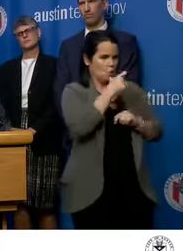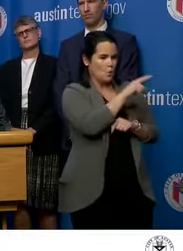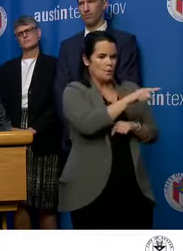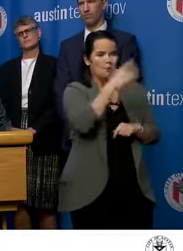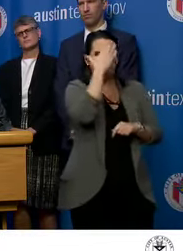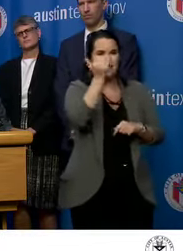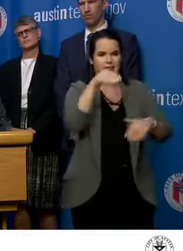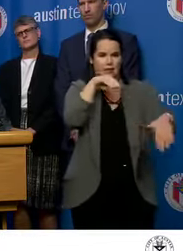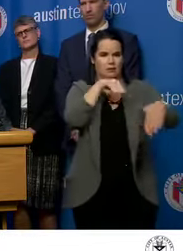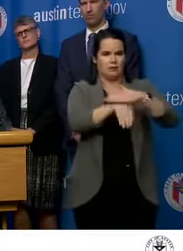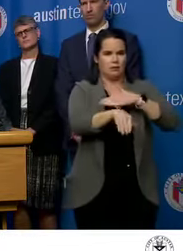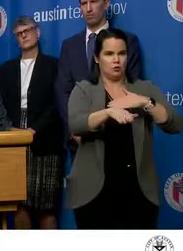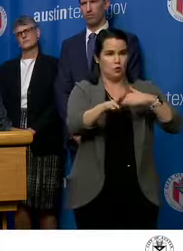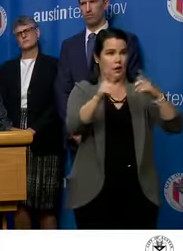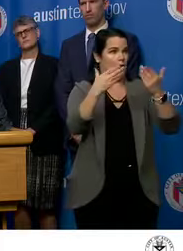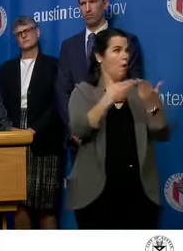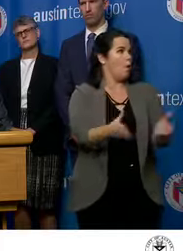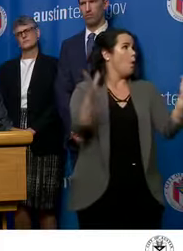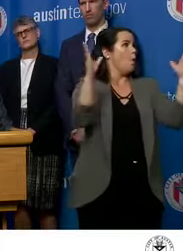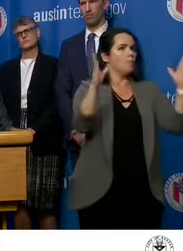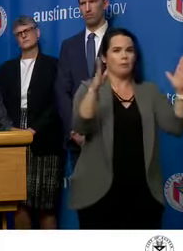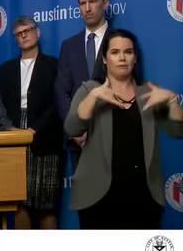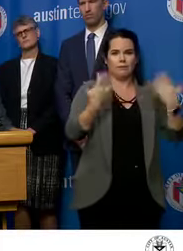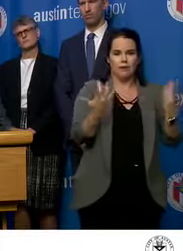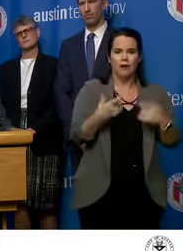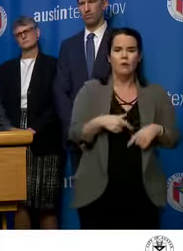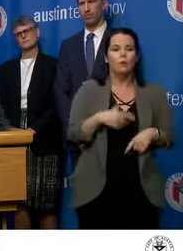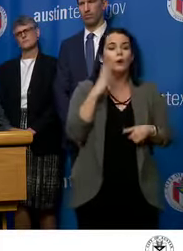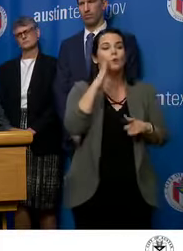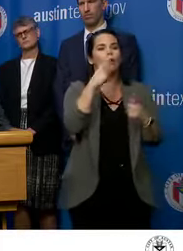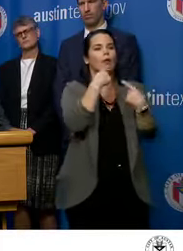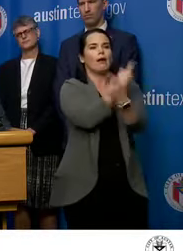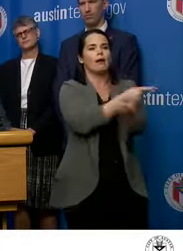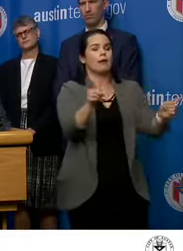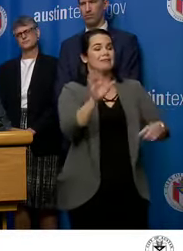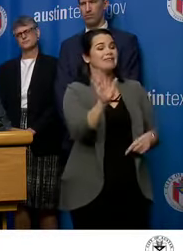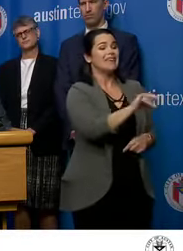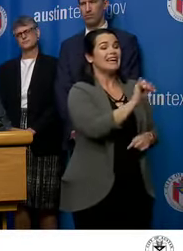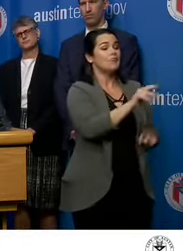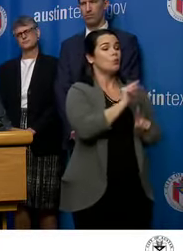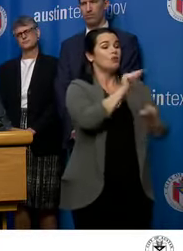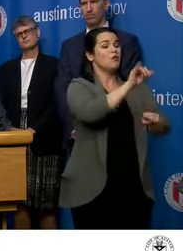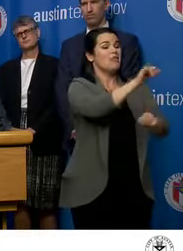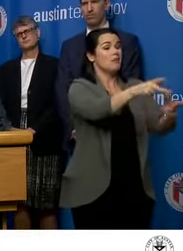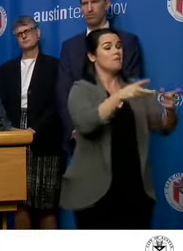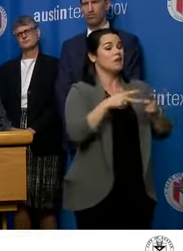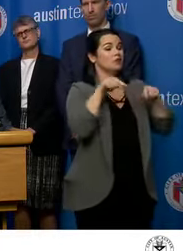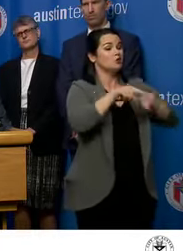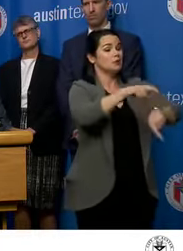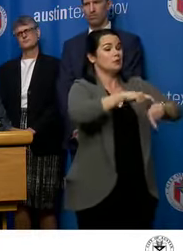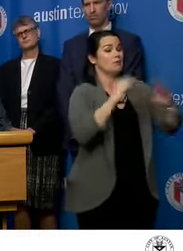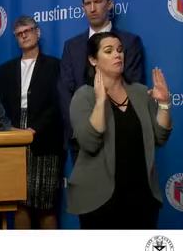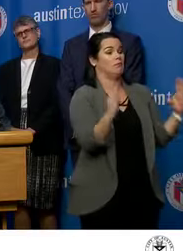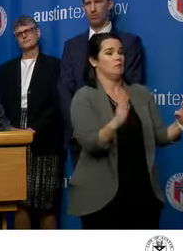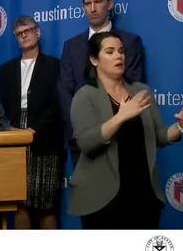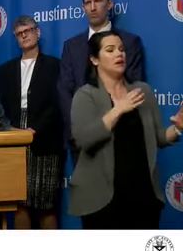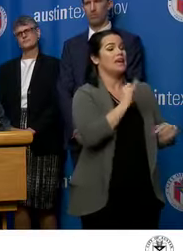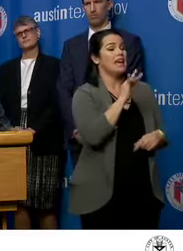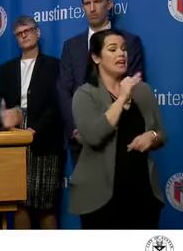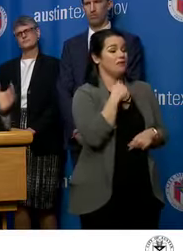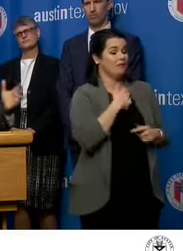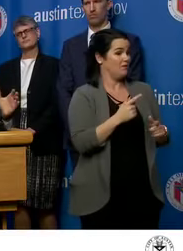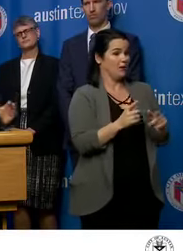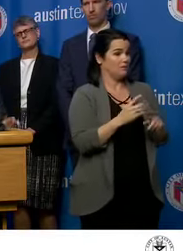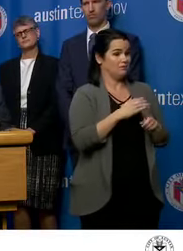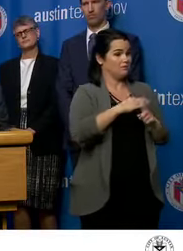public place, then we'll make a public announcement. If you were in this location during these timeframes, please contact us if you develop symptoms.